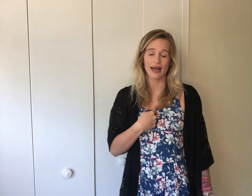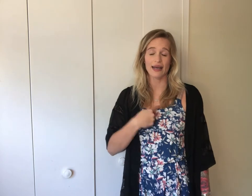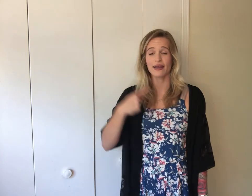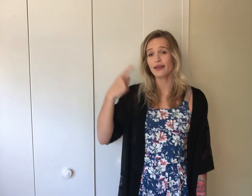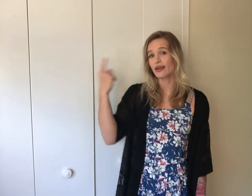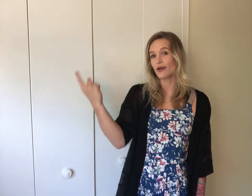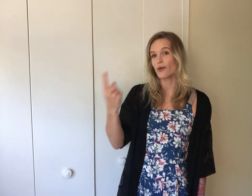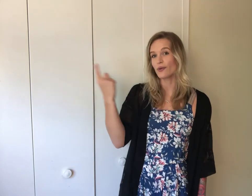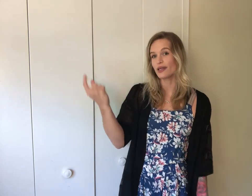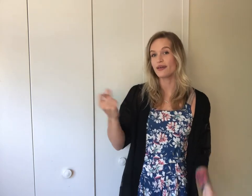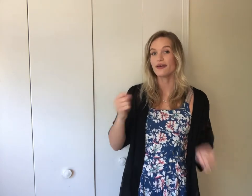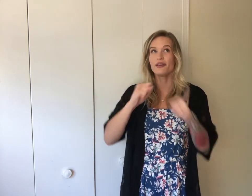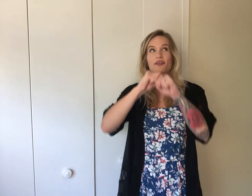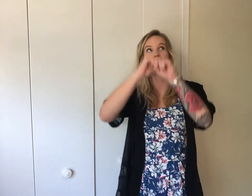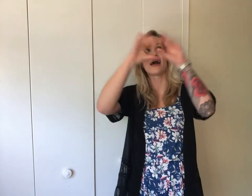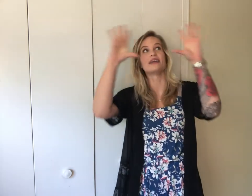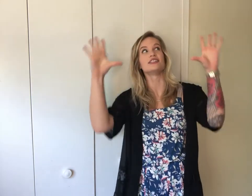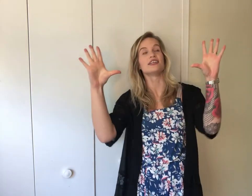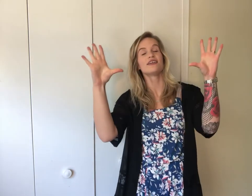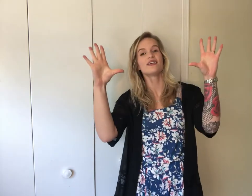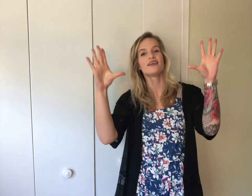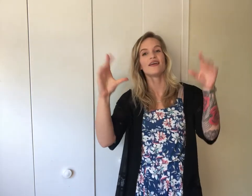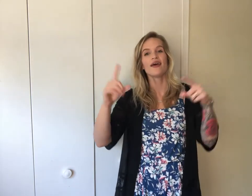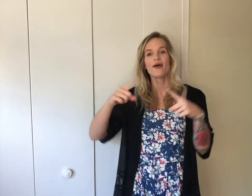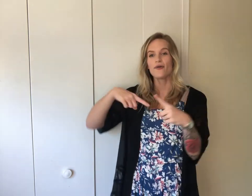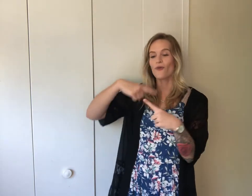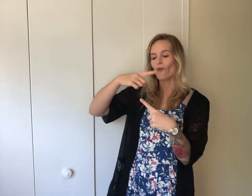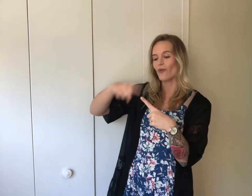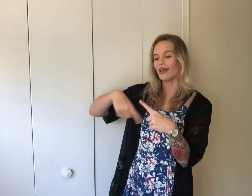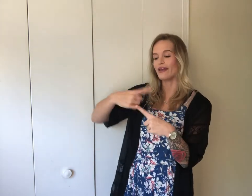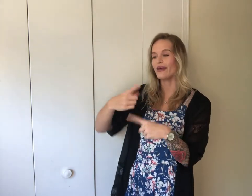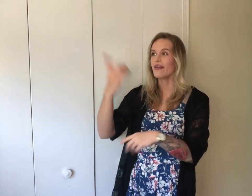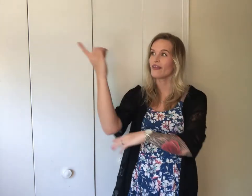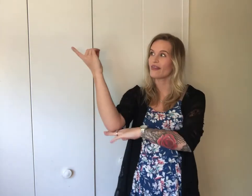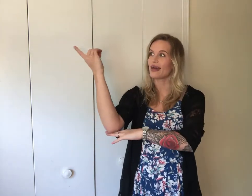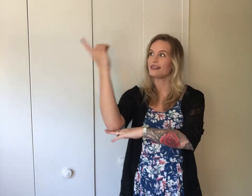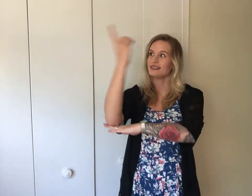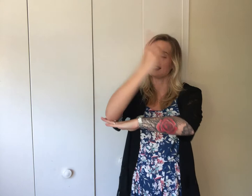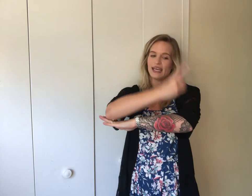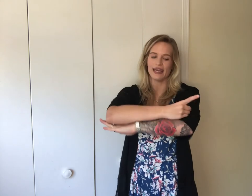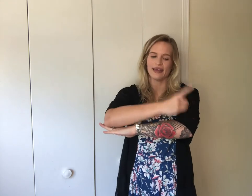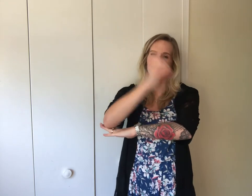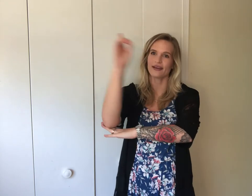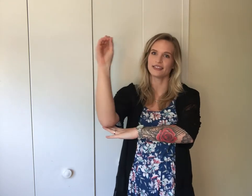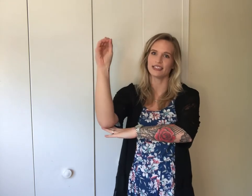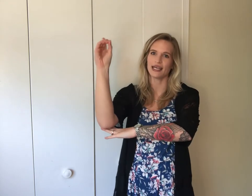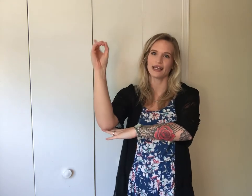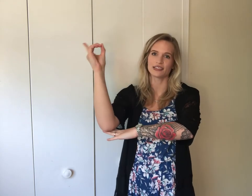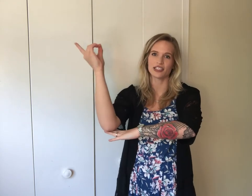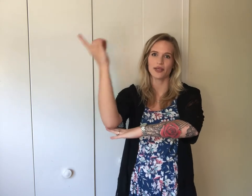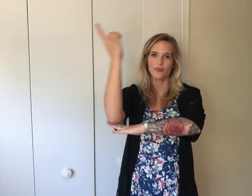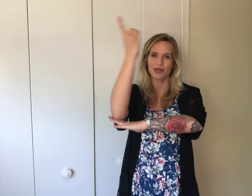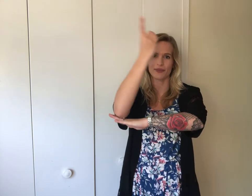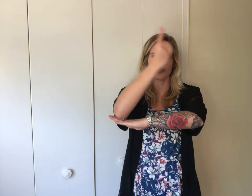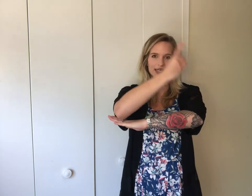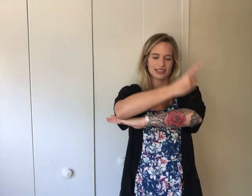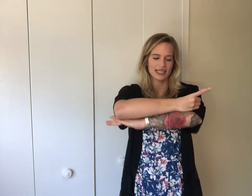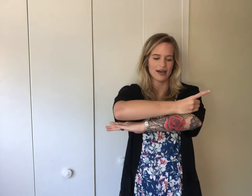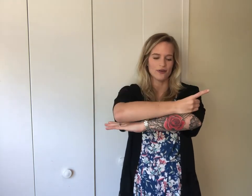I can only imagine, when that day, a D handshape, and bring it down,